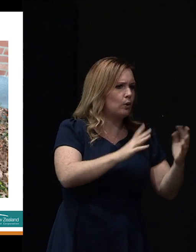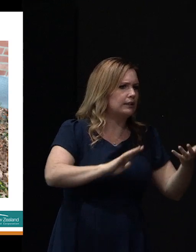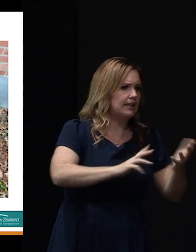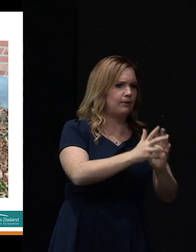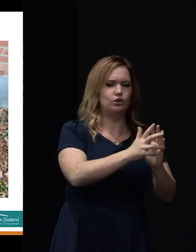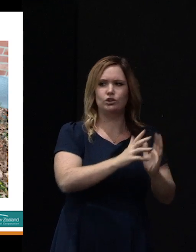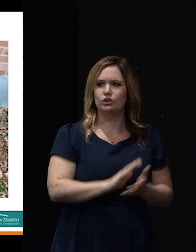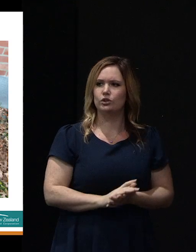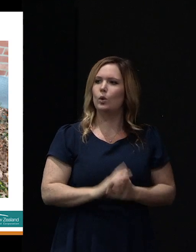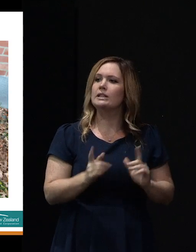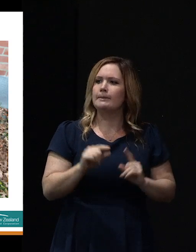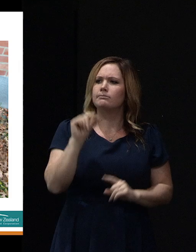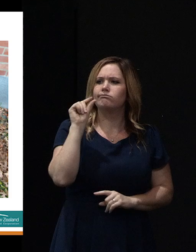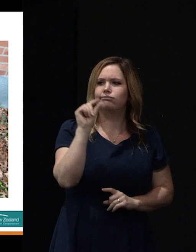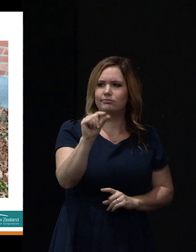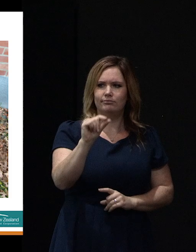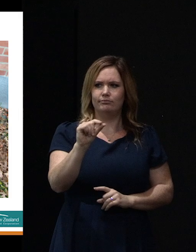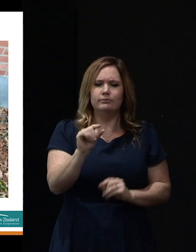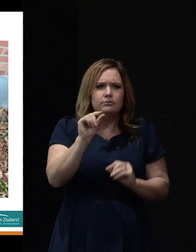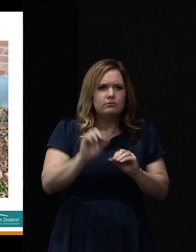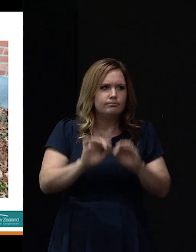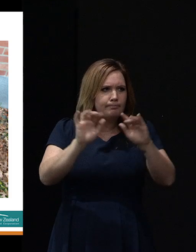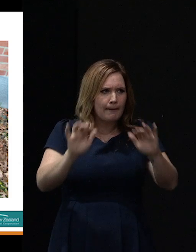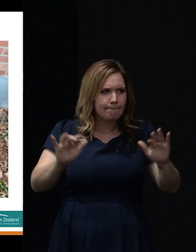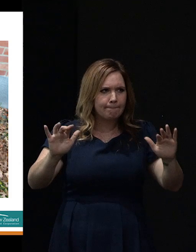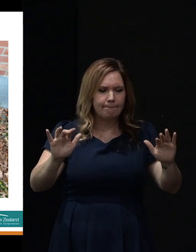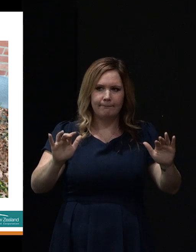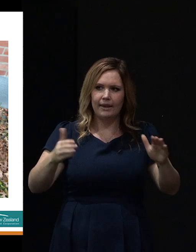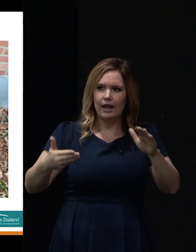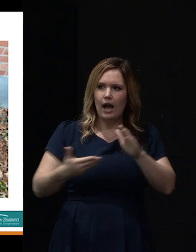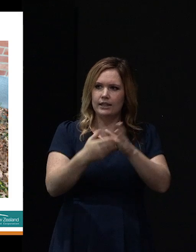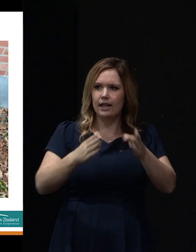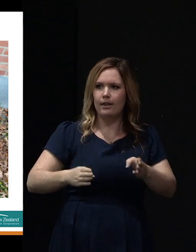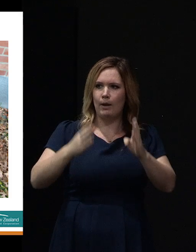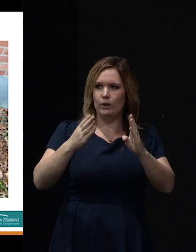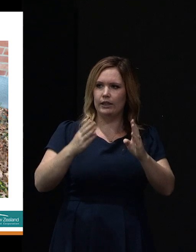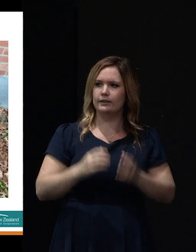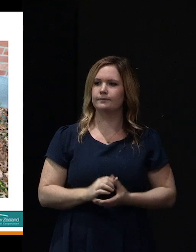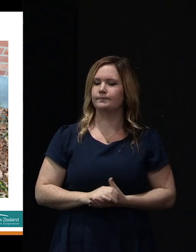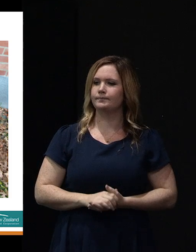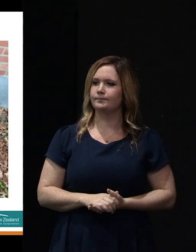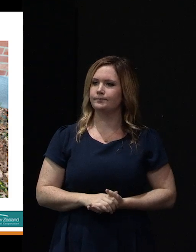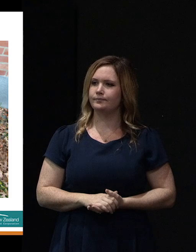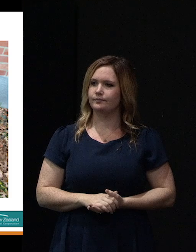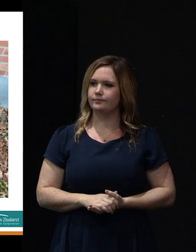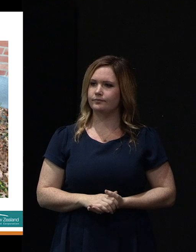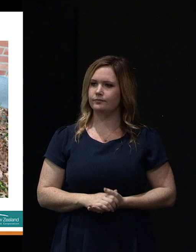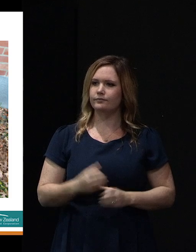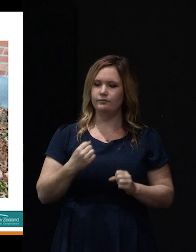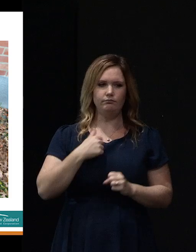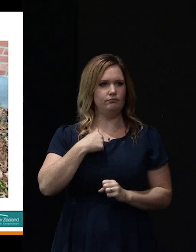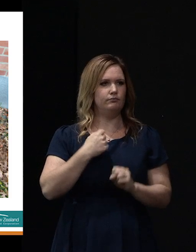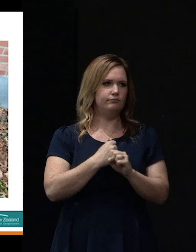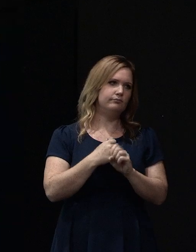get a small amount of damage, a small amount of material that comes out from under the ground to the ground surface? So, as a geotech engineer,